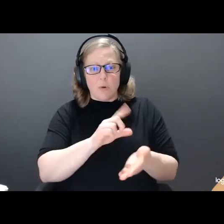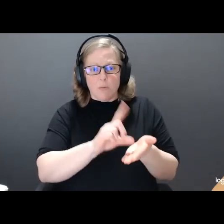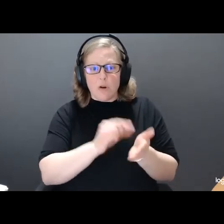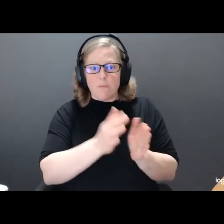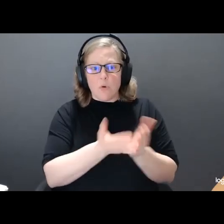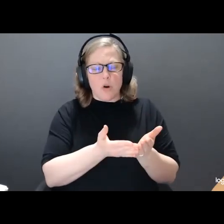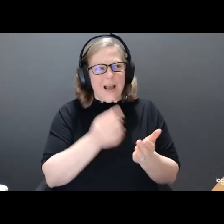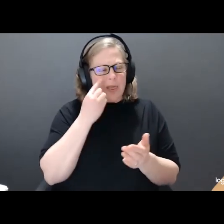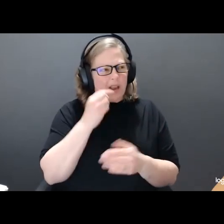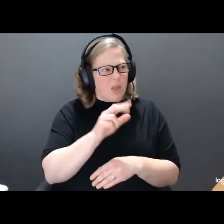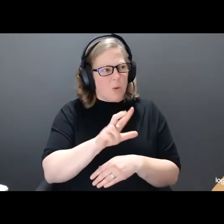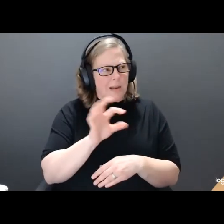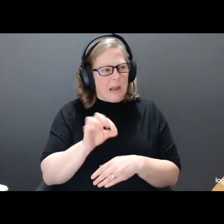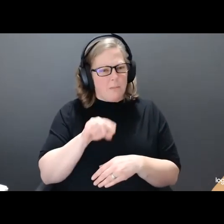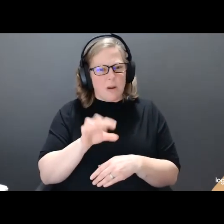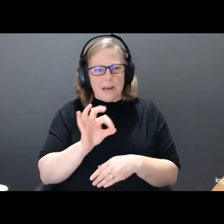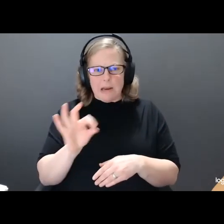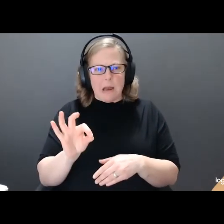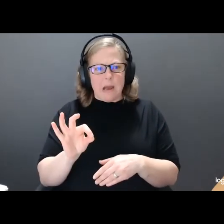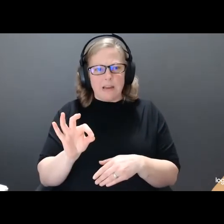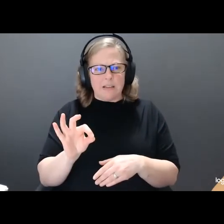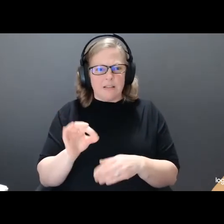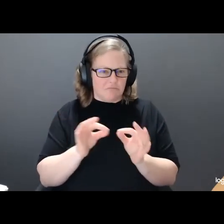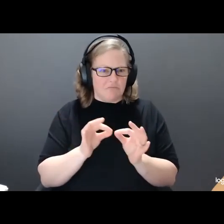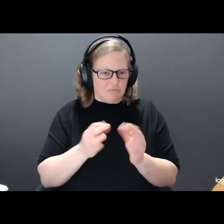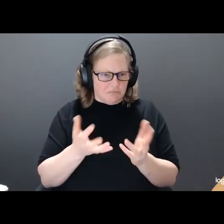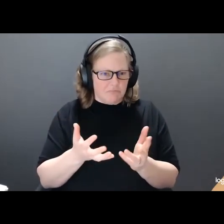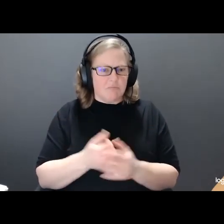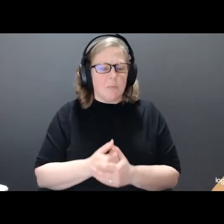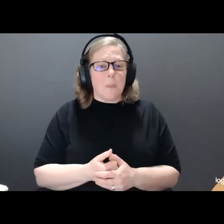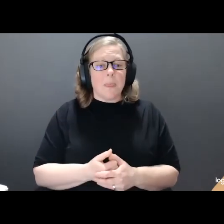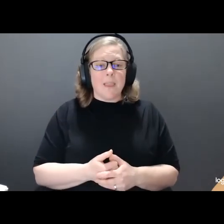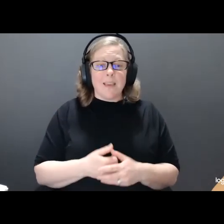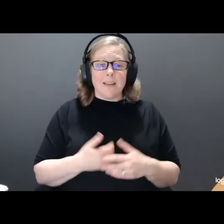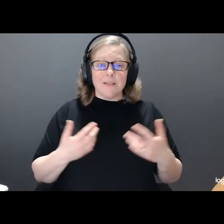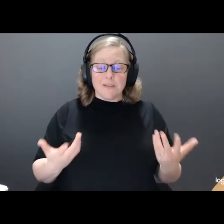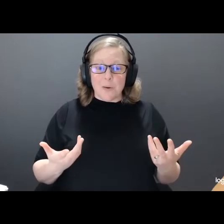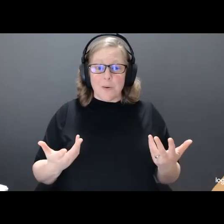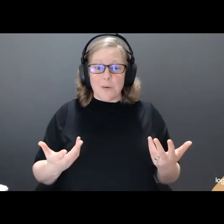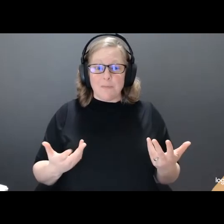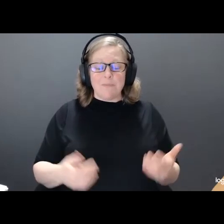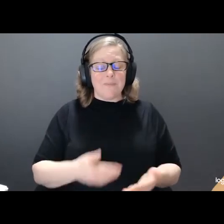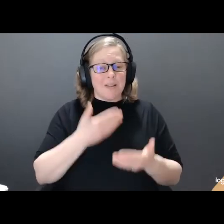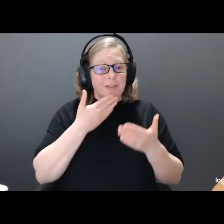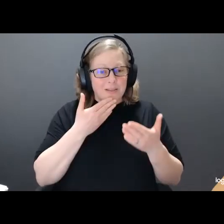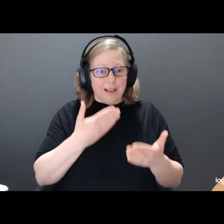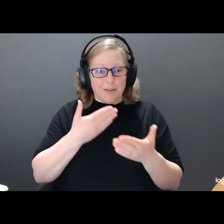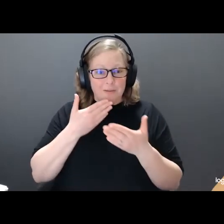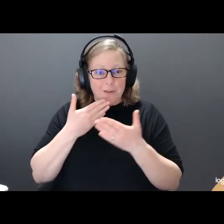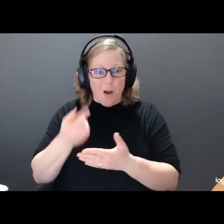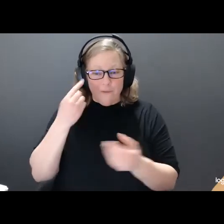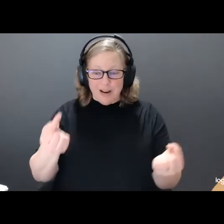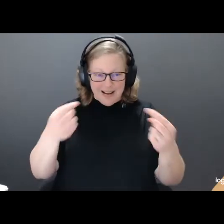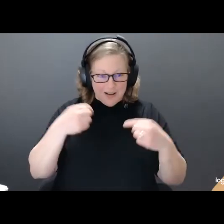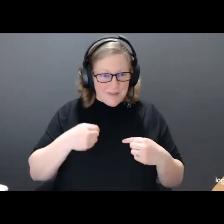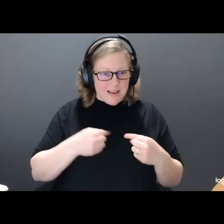$39.99, I think. So I want to thank everyone for coming out. And I want to thank the